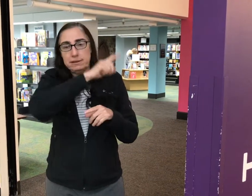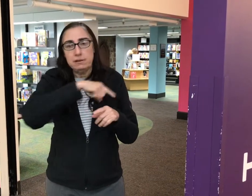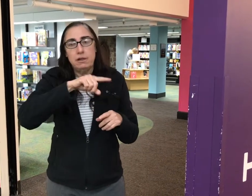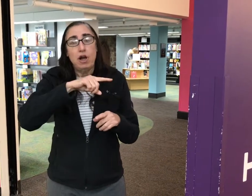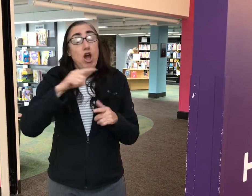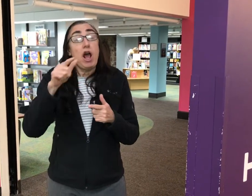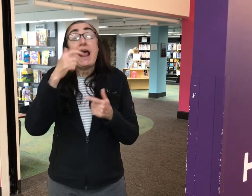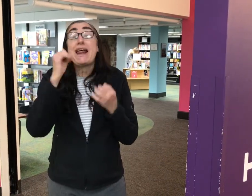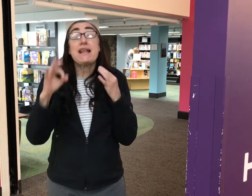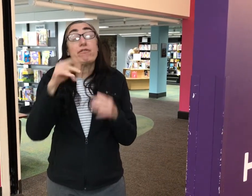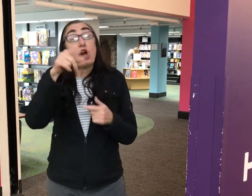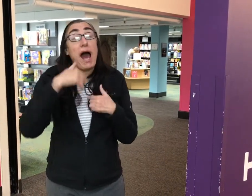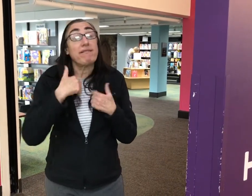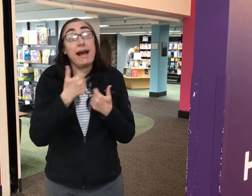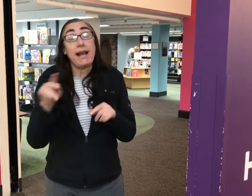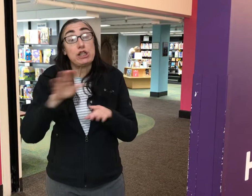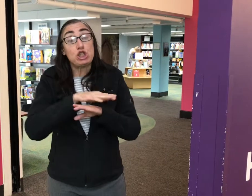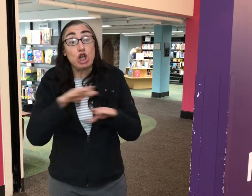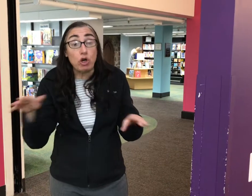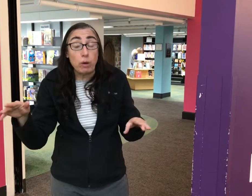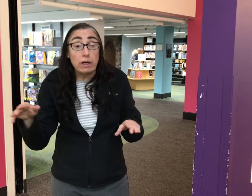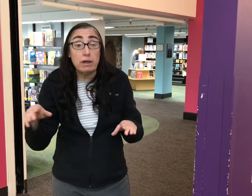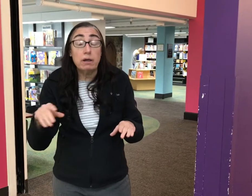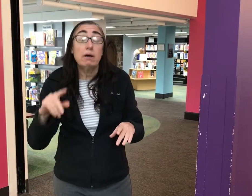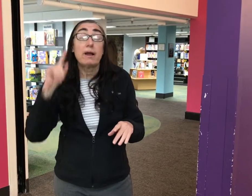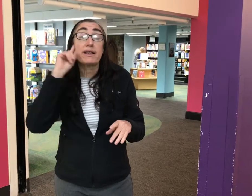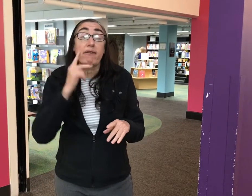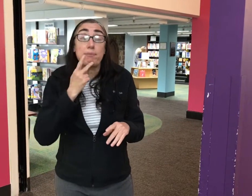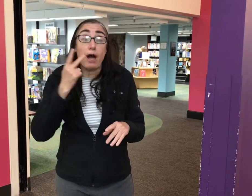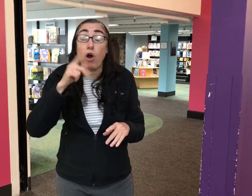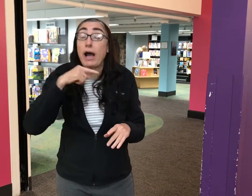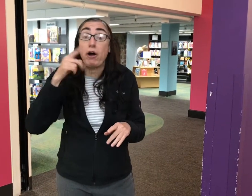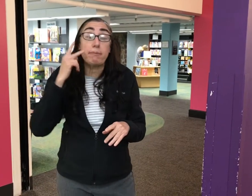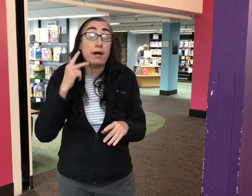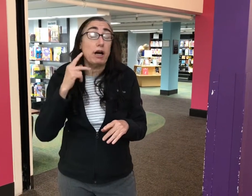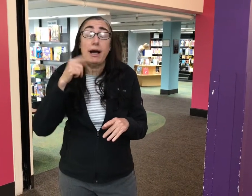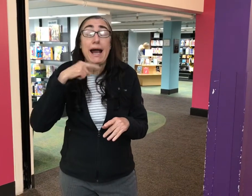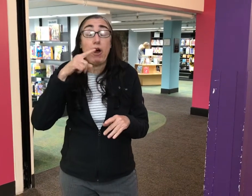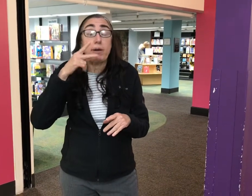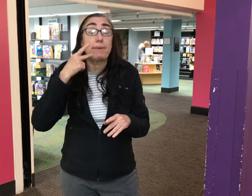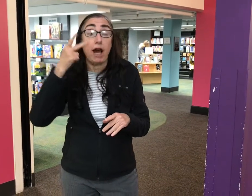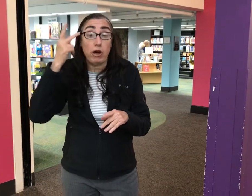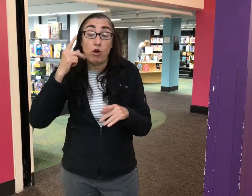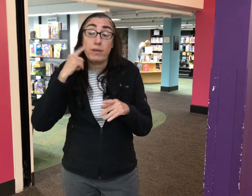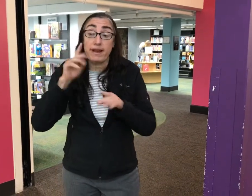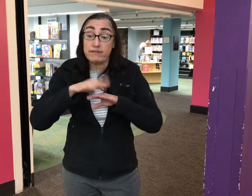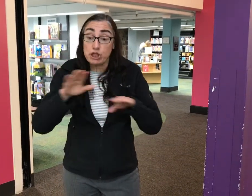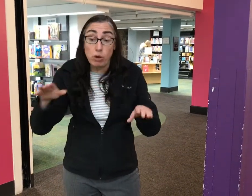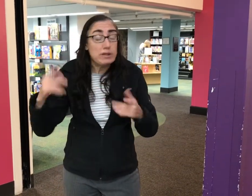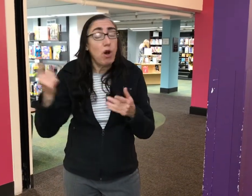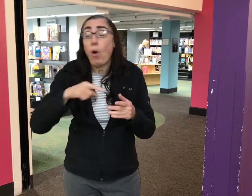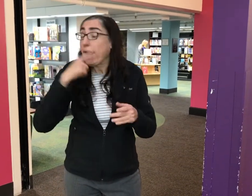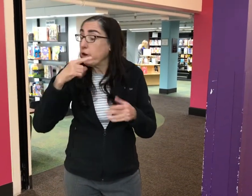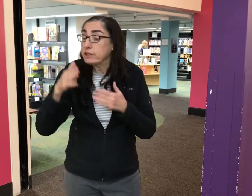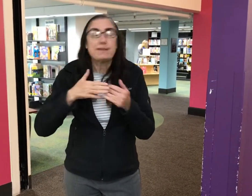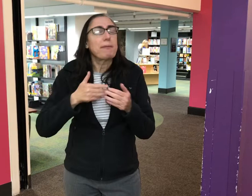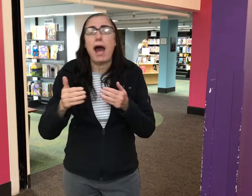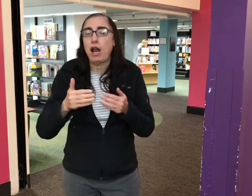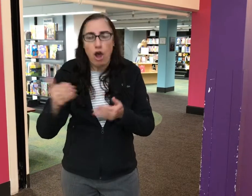If you have any children, deaf power, hearing power, deaf children, find